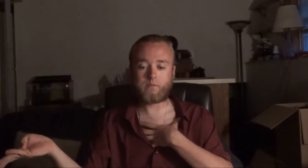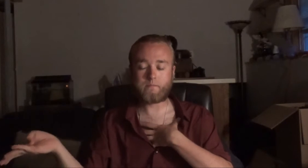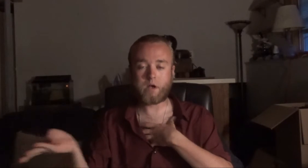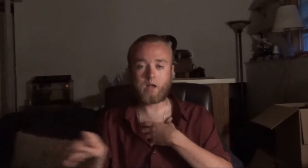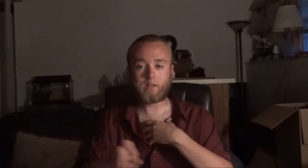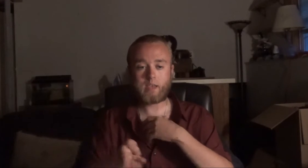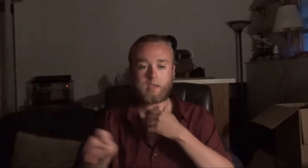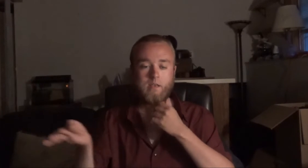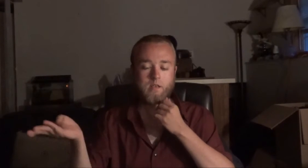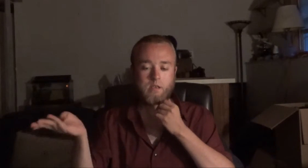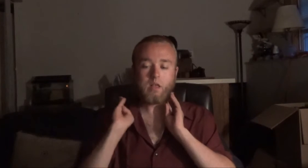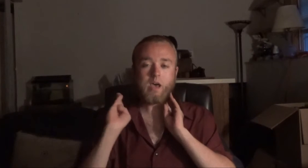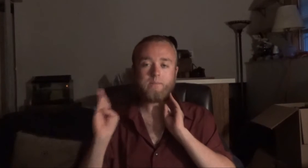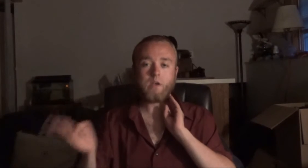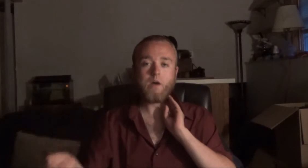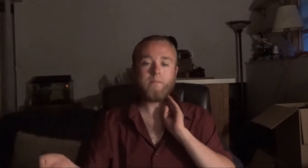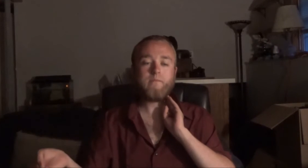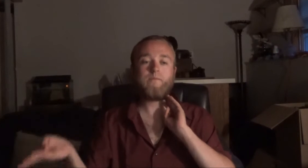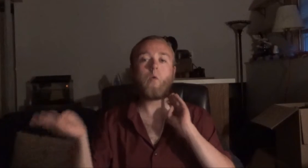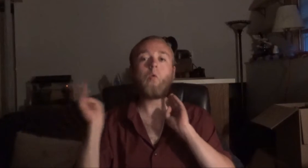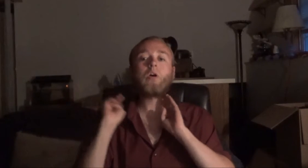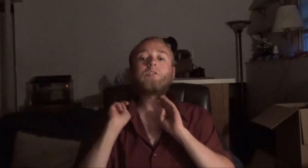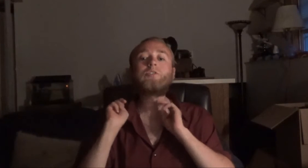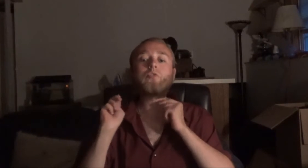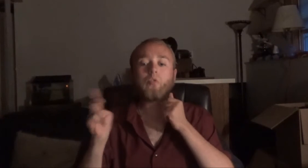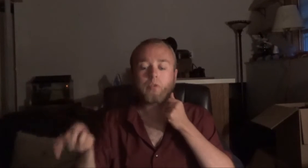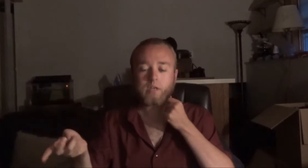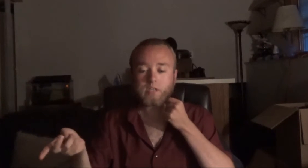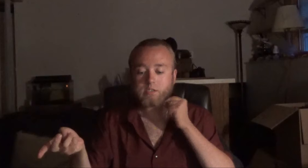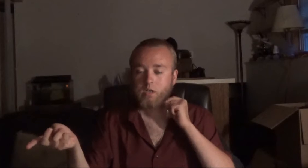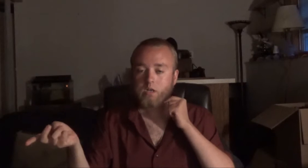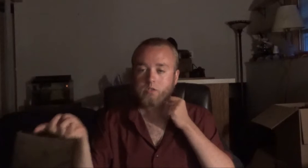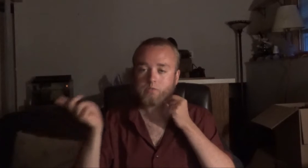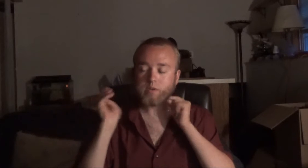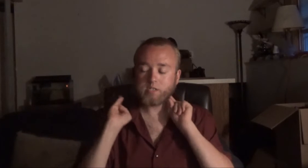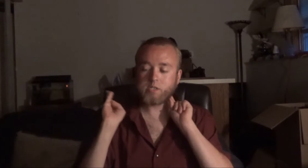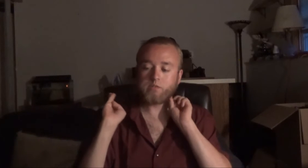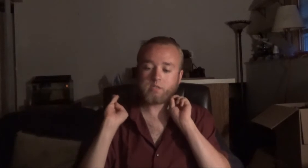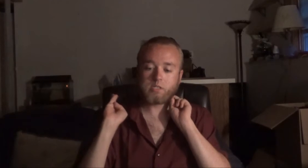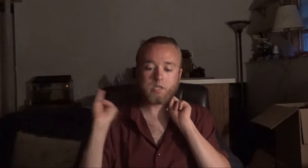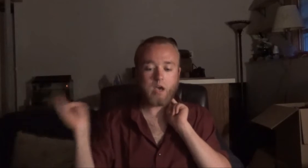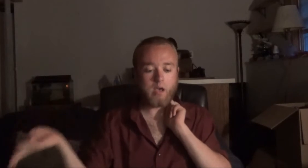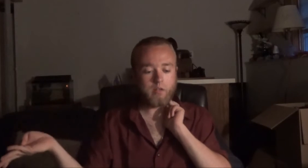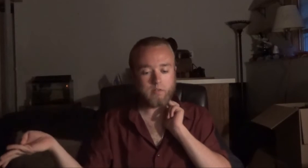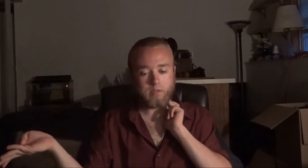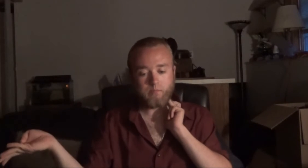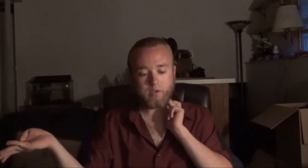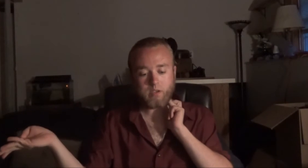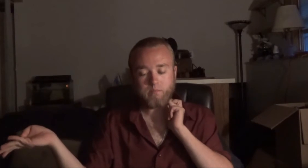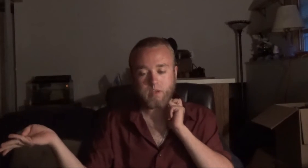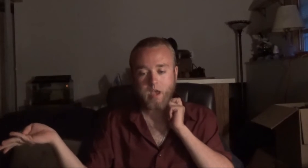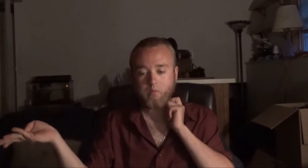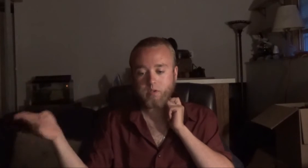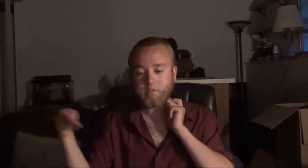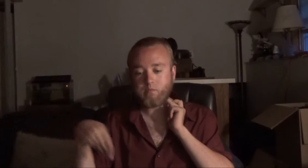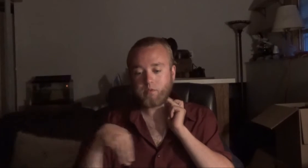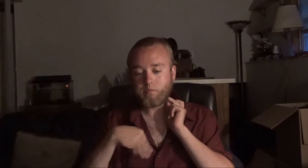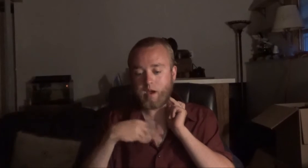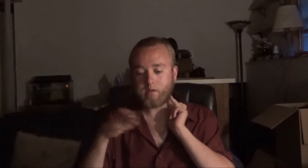from Mali, climbed up four stories to rescue this child and bring him down when everyone around